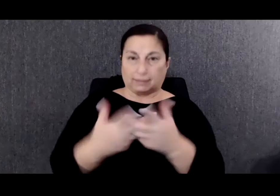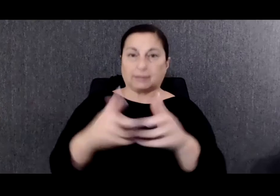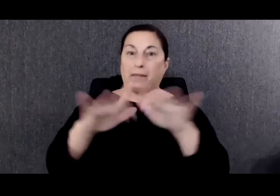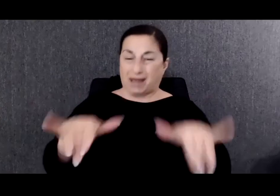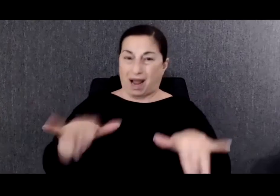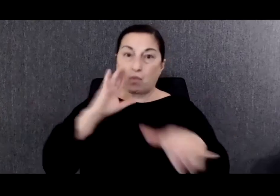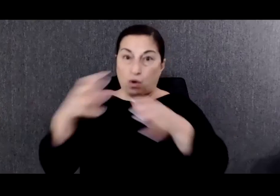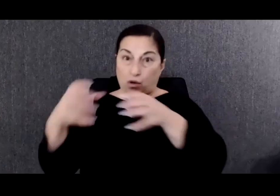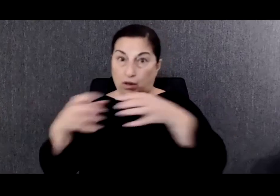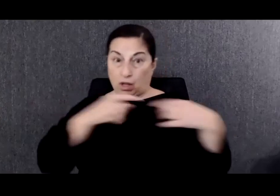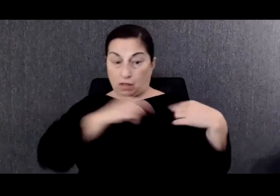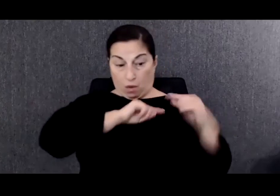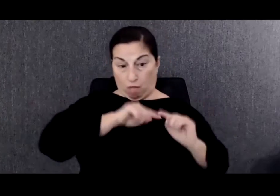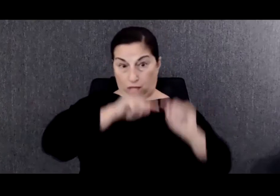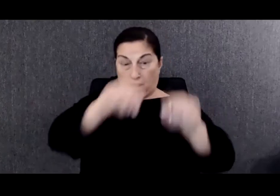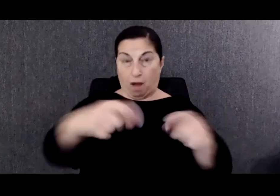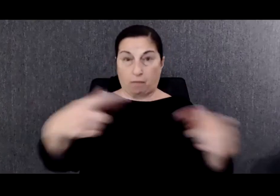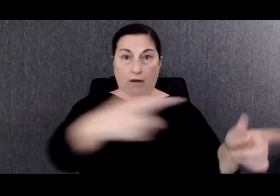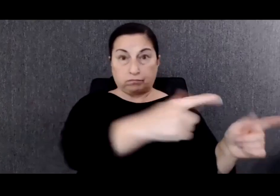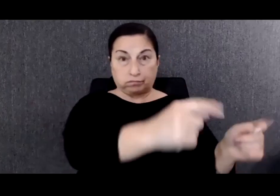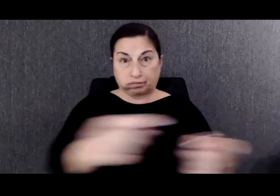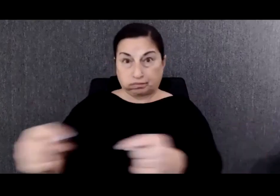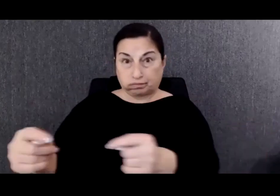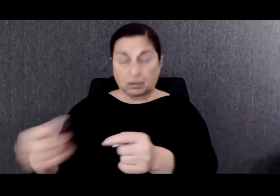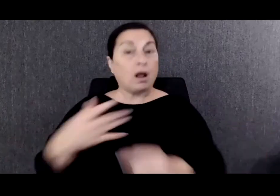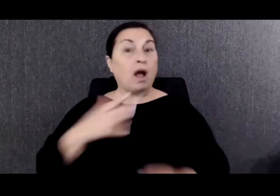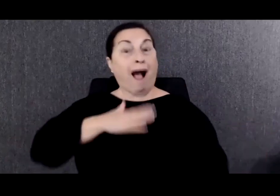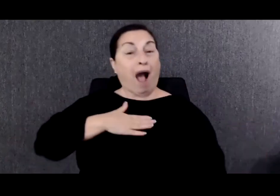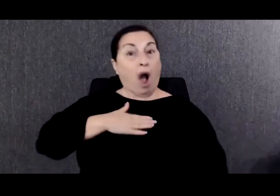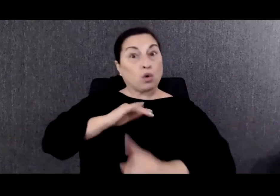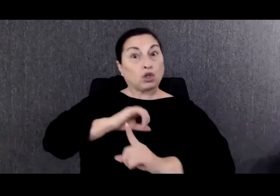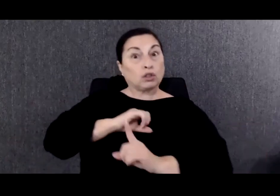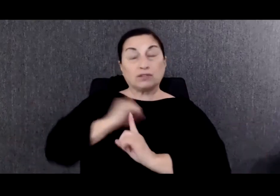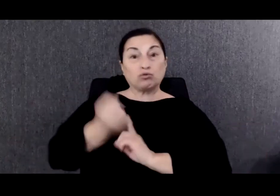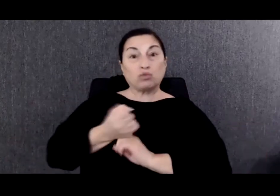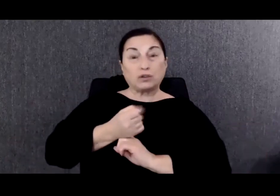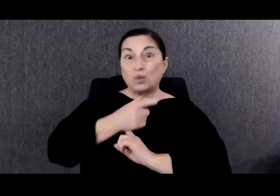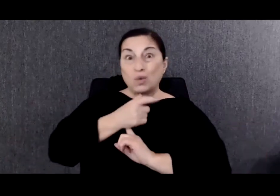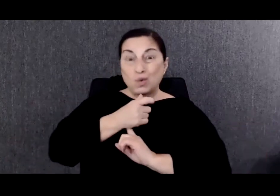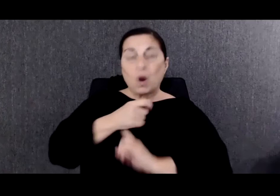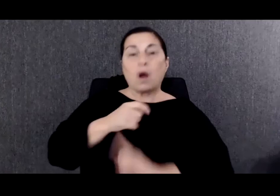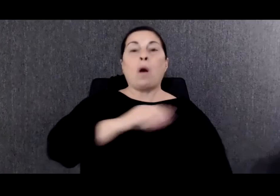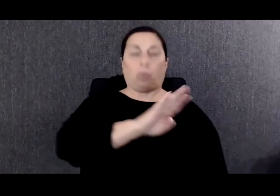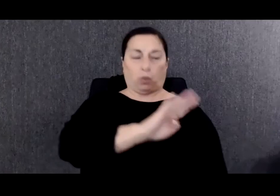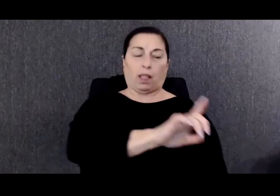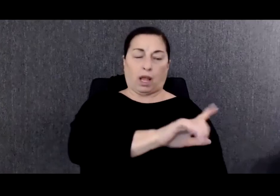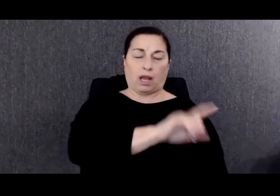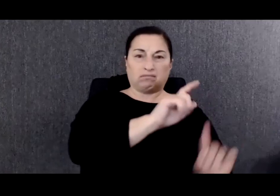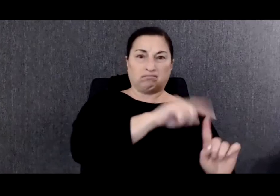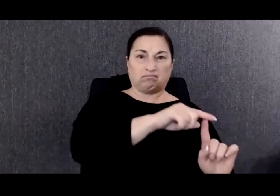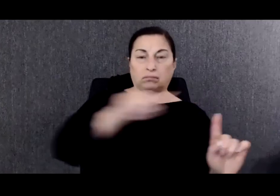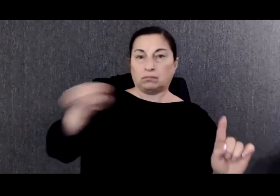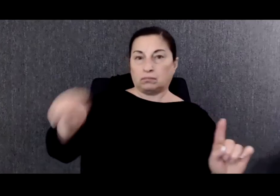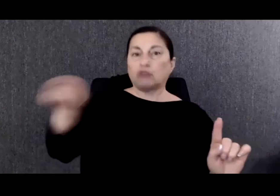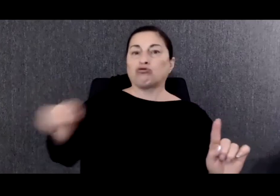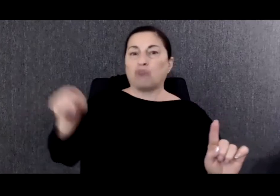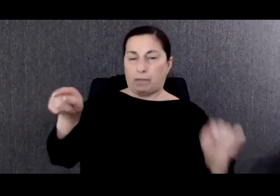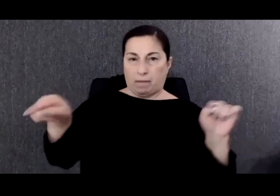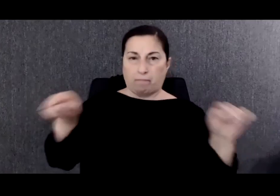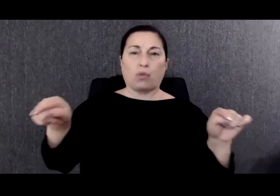In our case, this would be for both Brook Lane and Chaplain Group Homes.